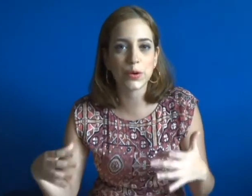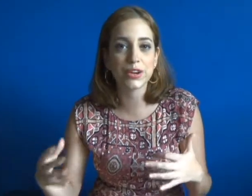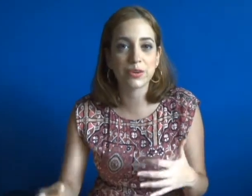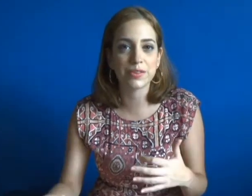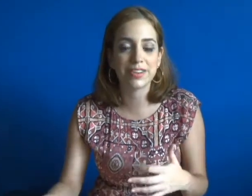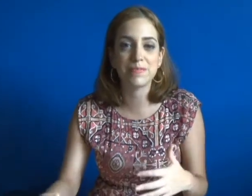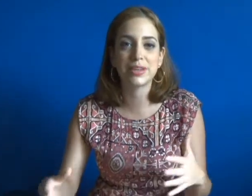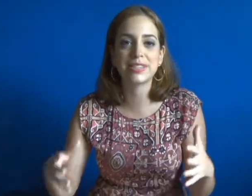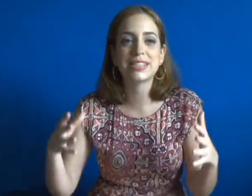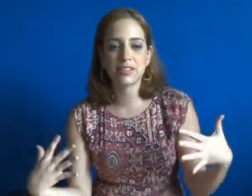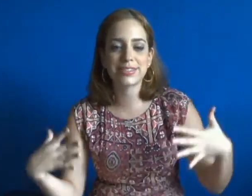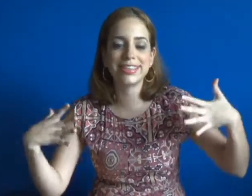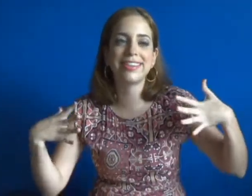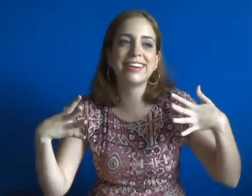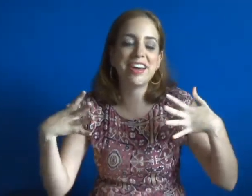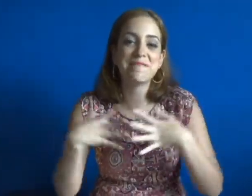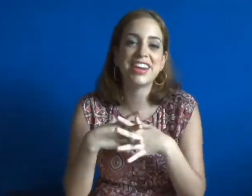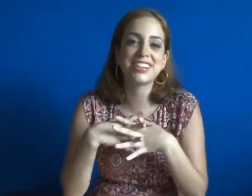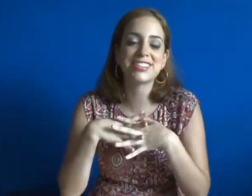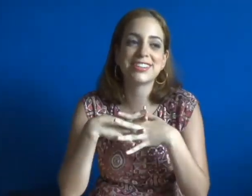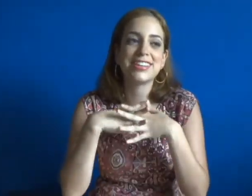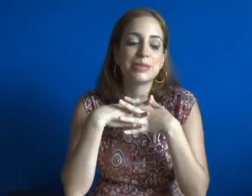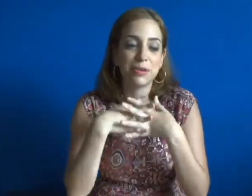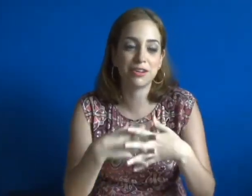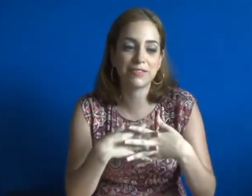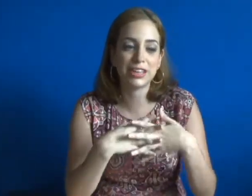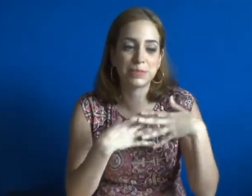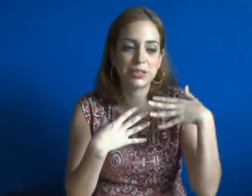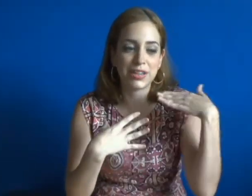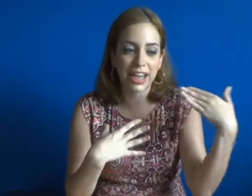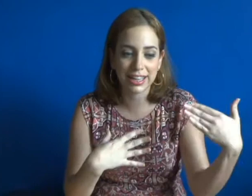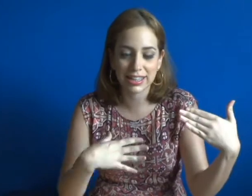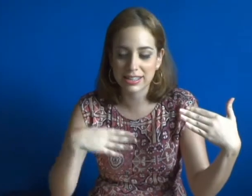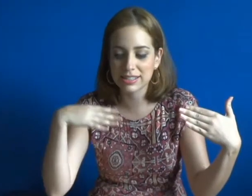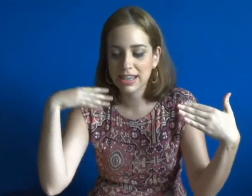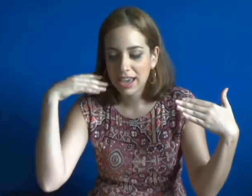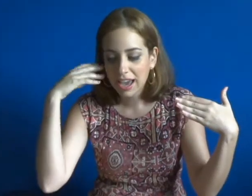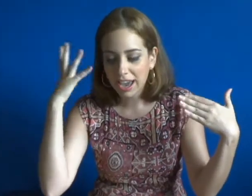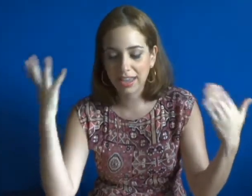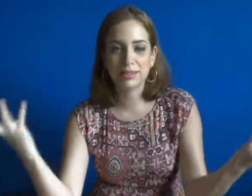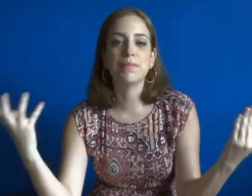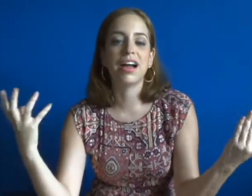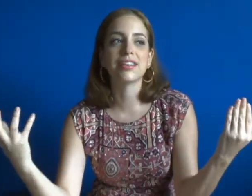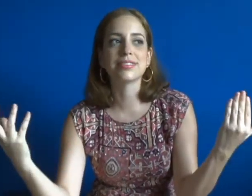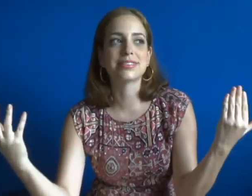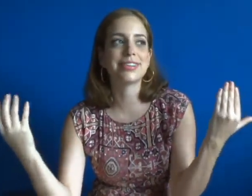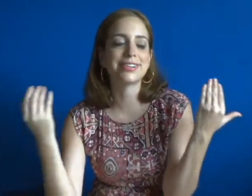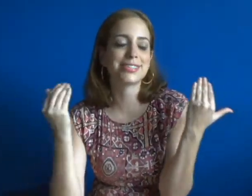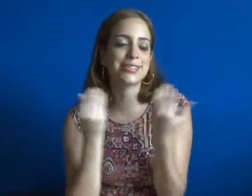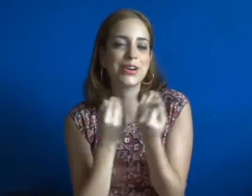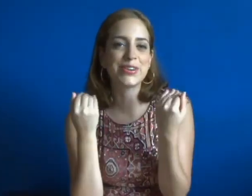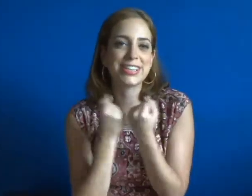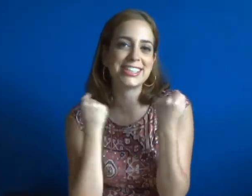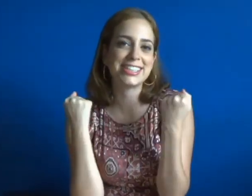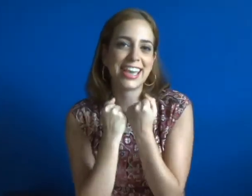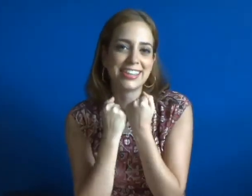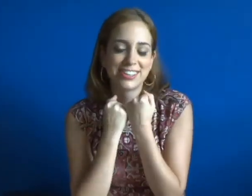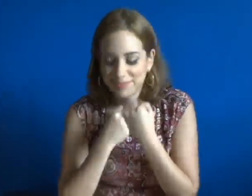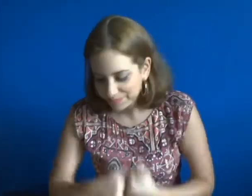what's going on with him, you see that the combination is perfect between Alex and Miles. They're so good together.